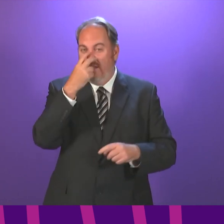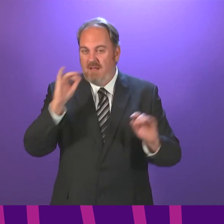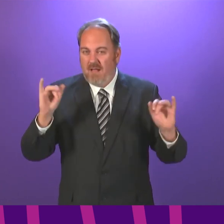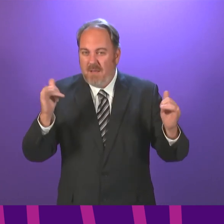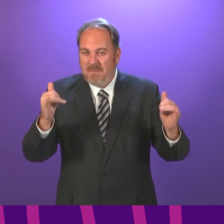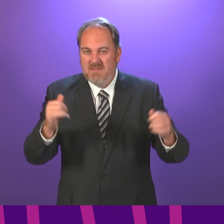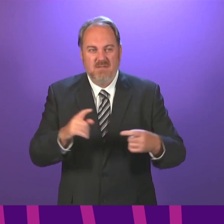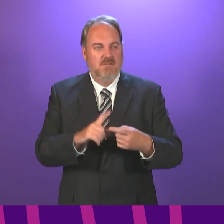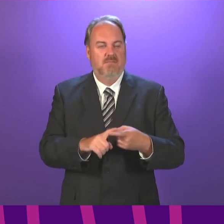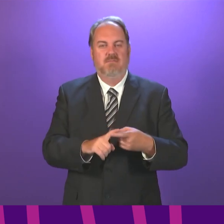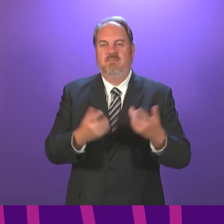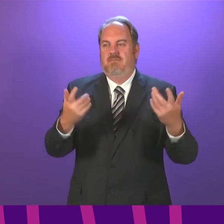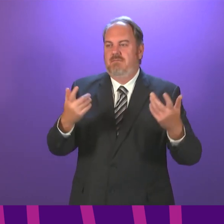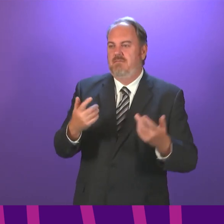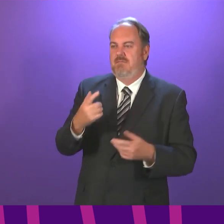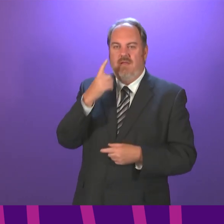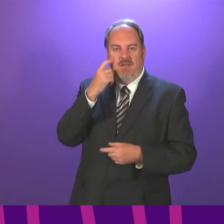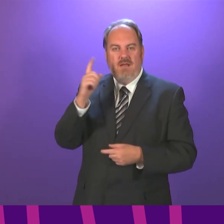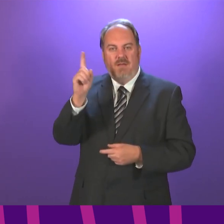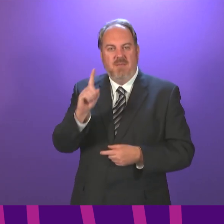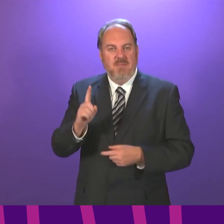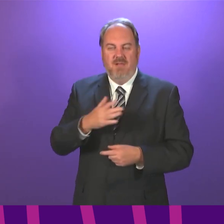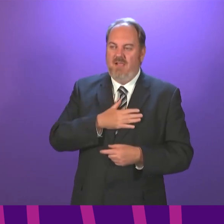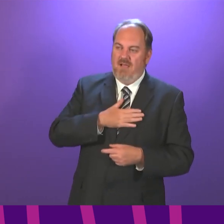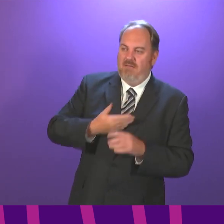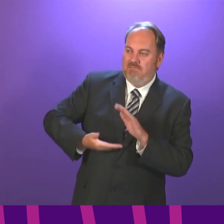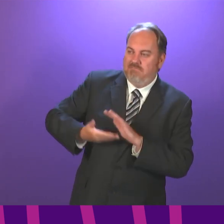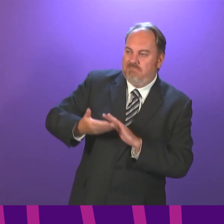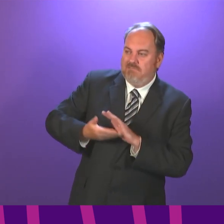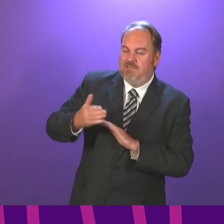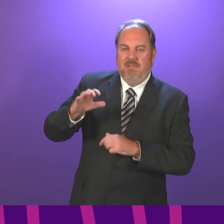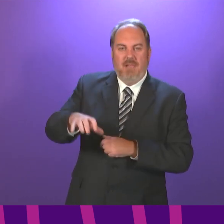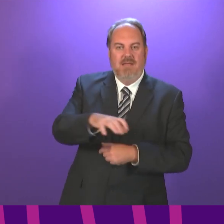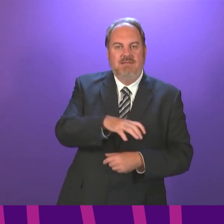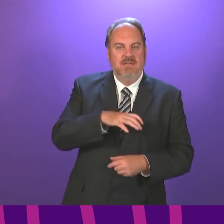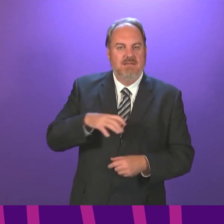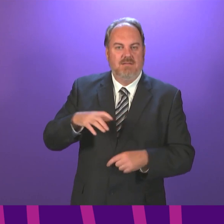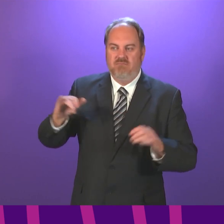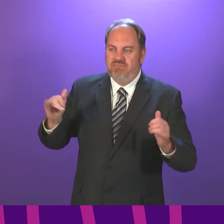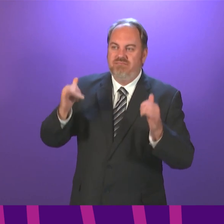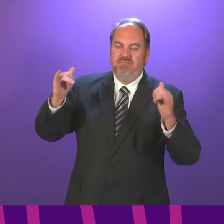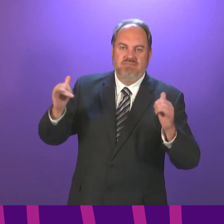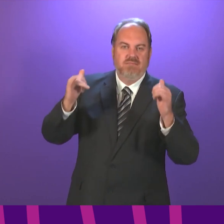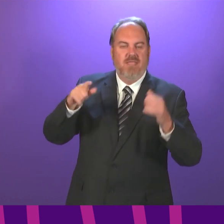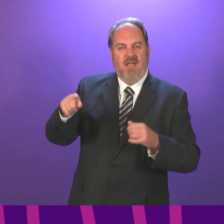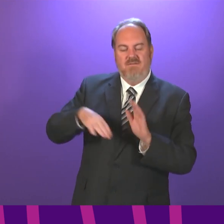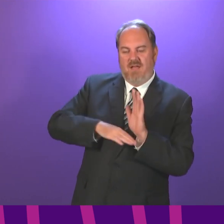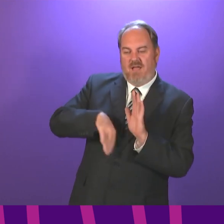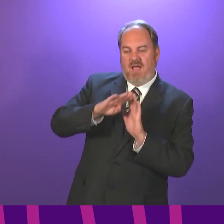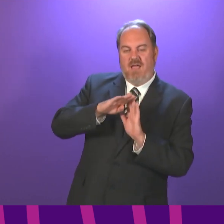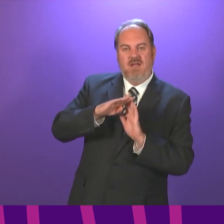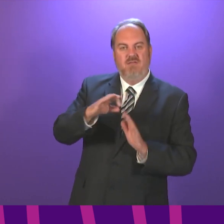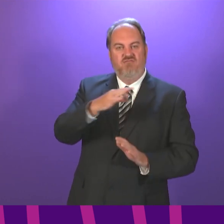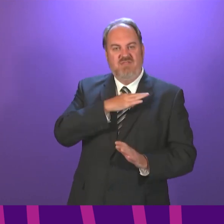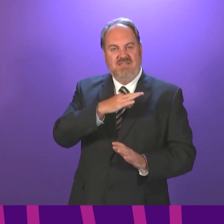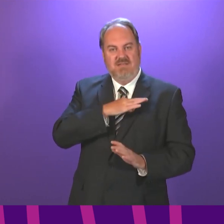young people, not all young people, but many young people like to go that have higher risks of transmission, where not as